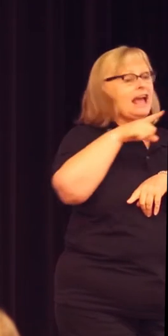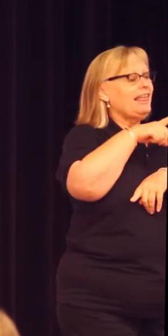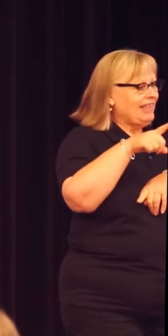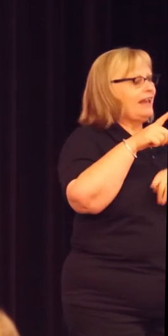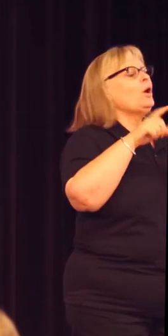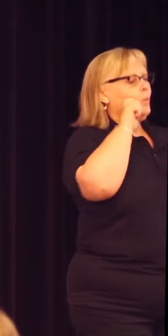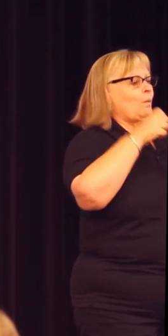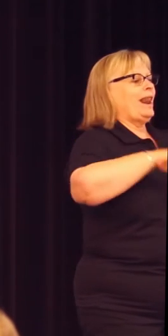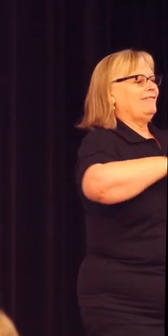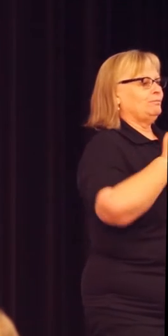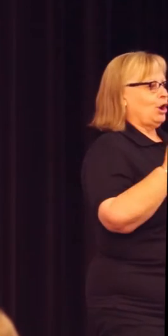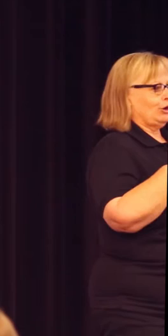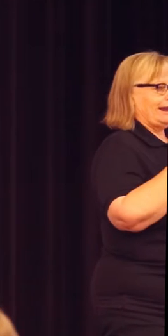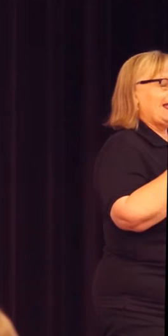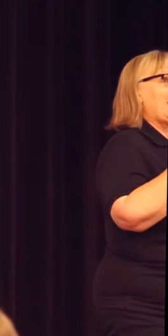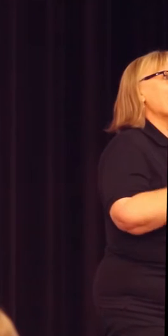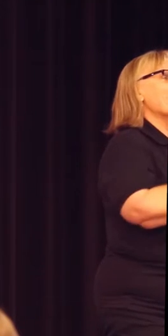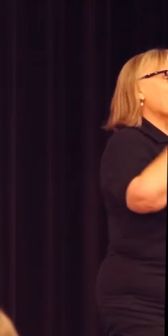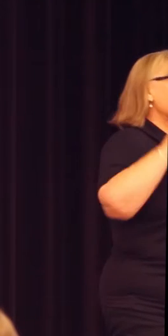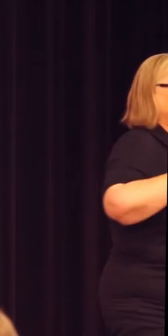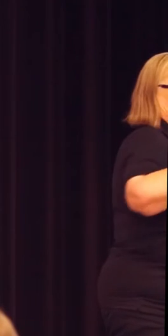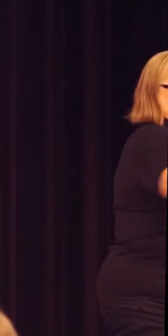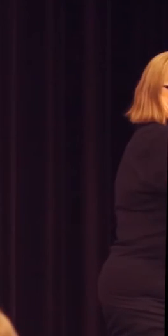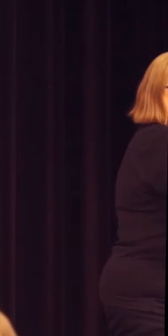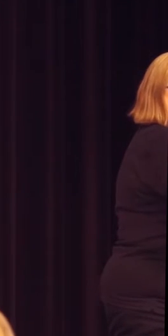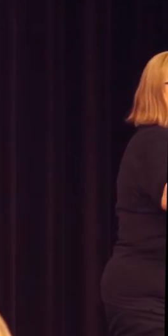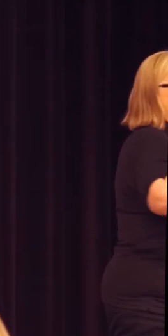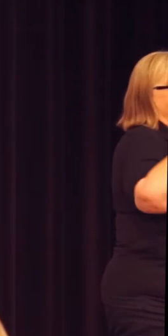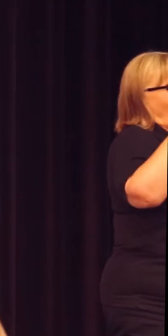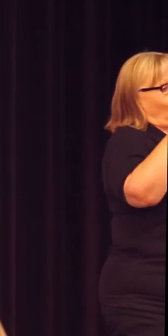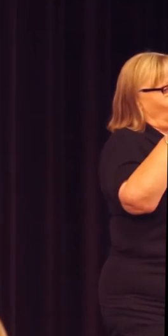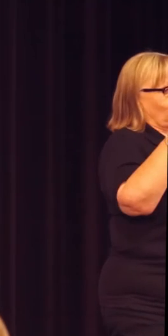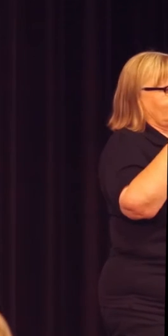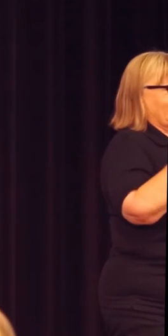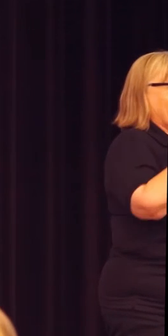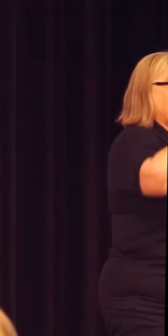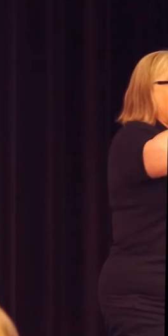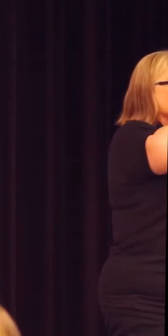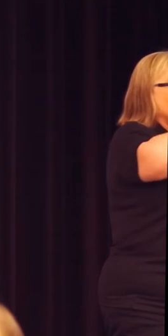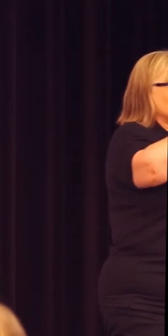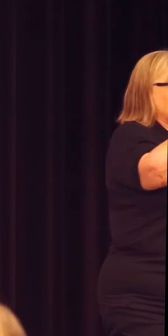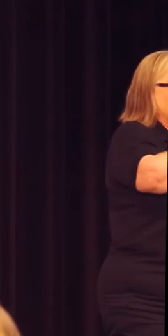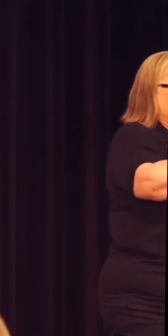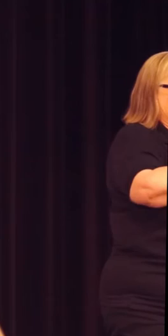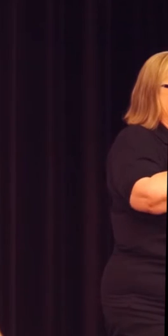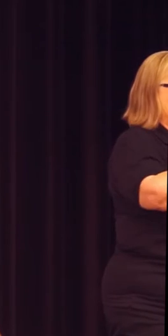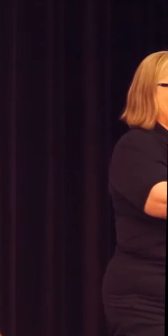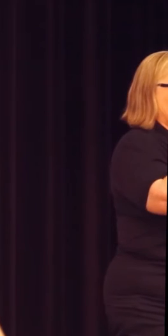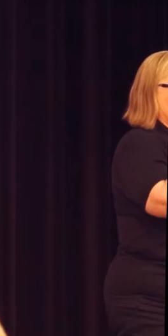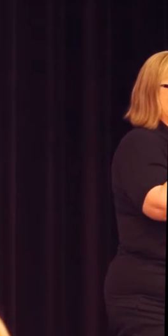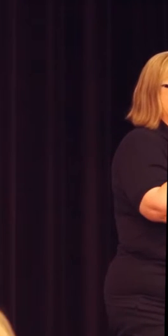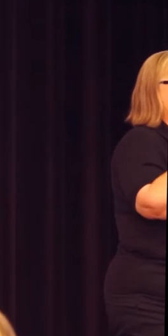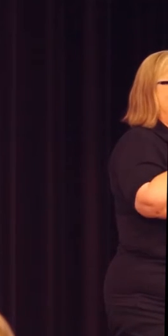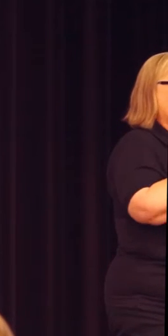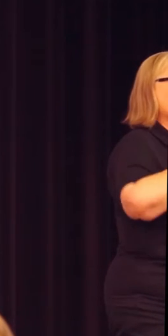broken the greatest challenge and what I call the 800-year curse of building